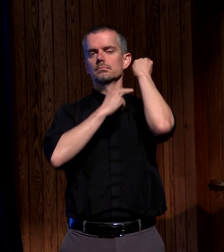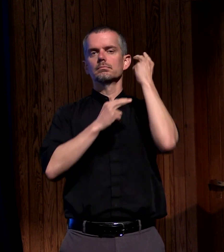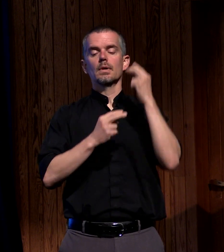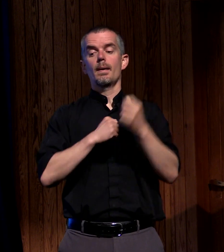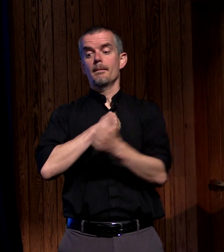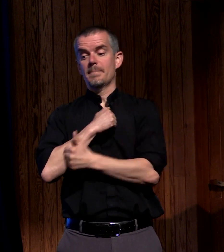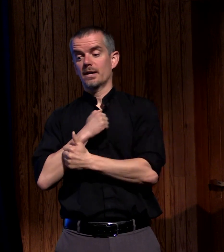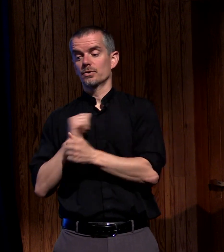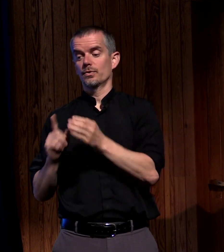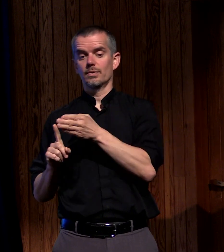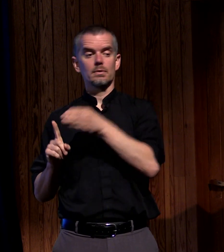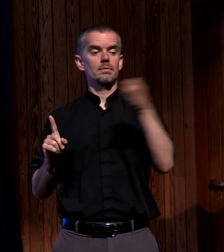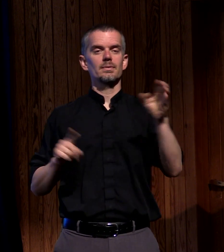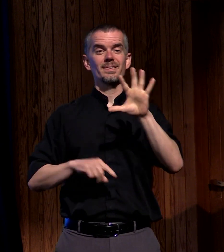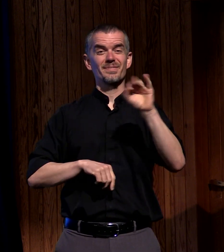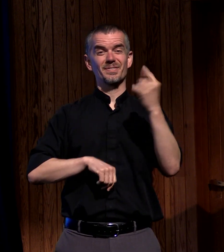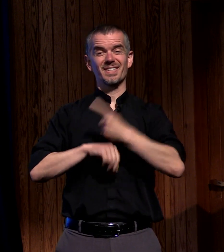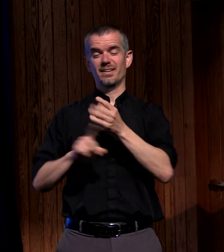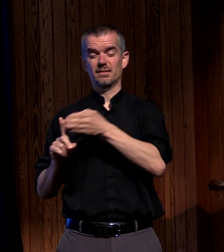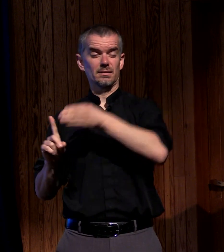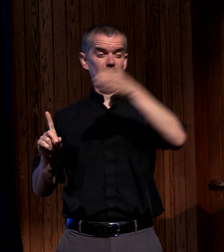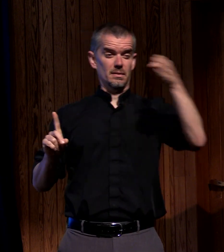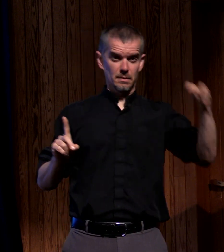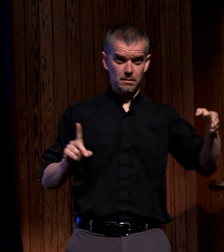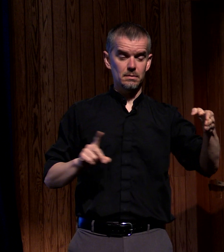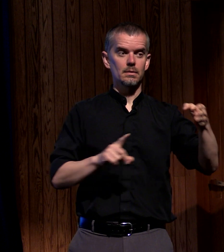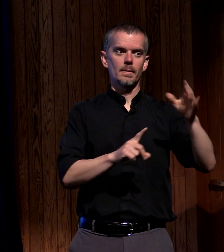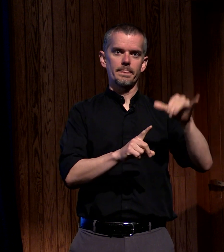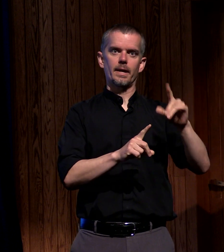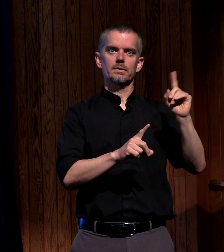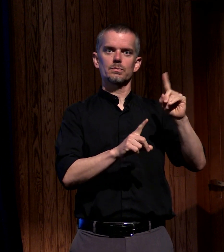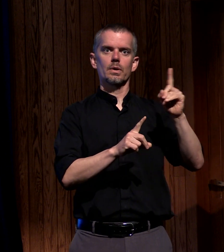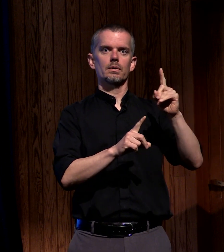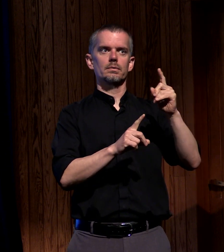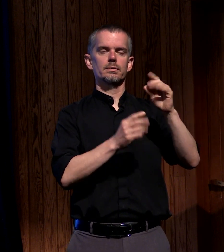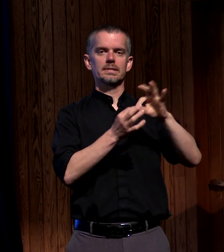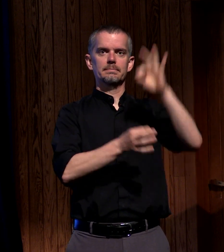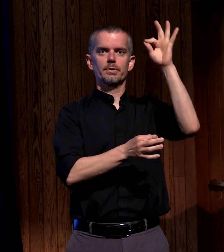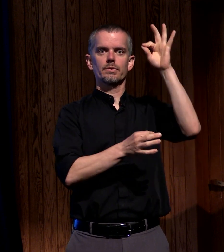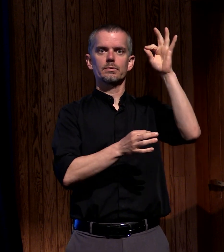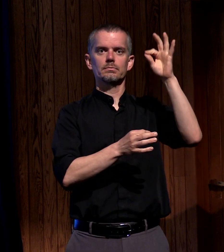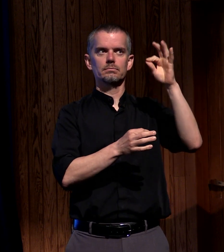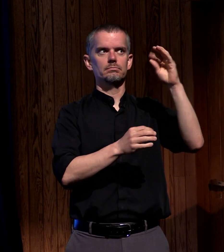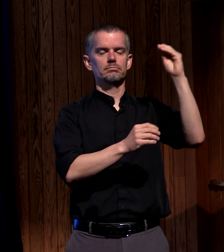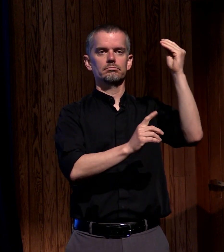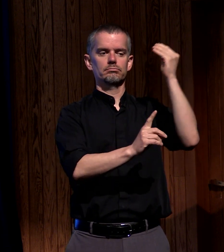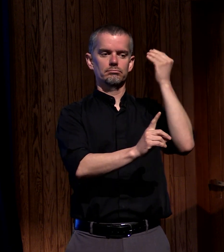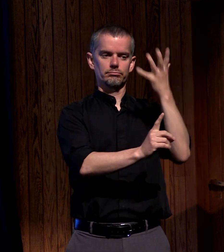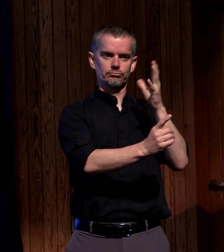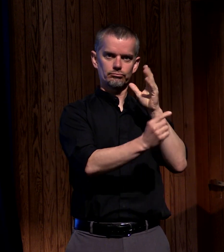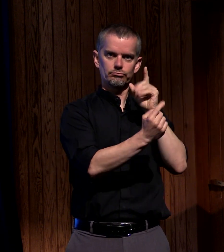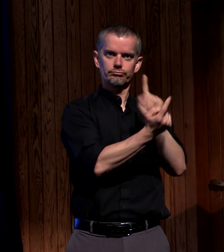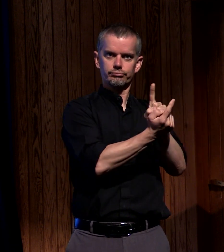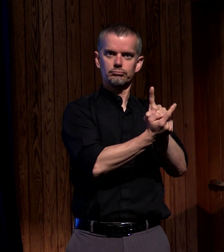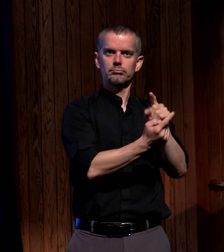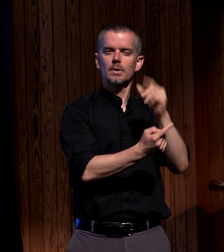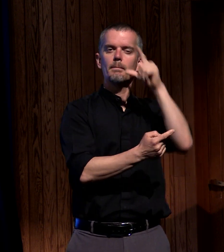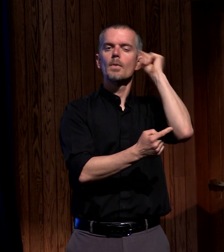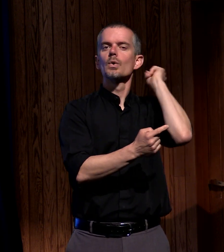Passover when the spirit when God fell and spoke to Moses on Mount Sinai in the final pilgrimage